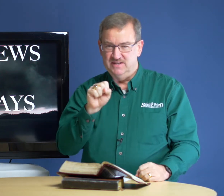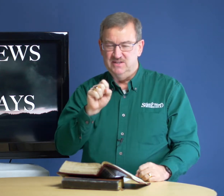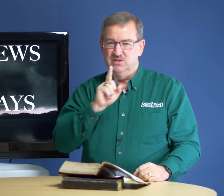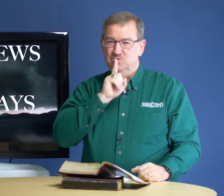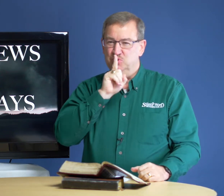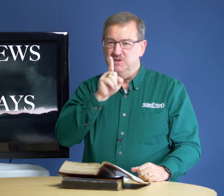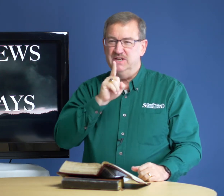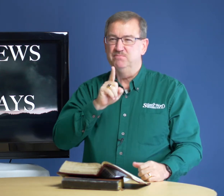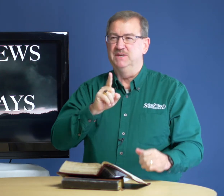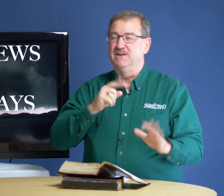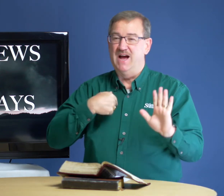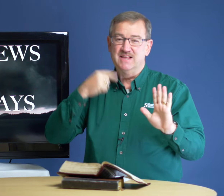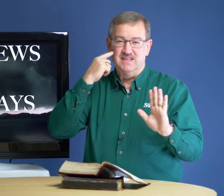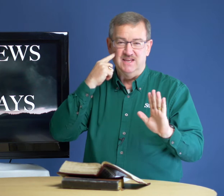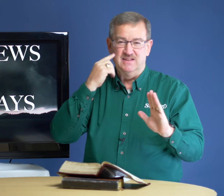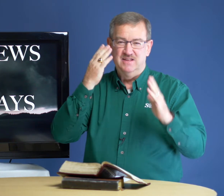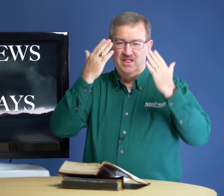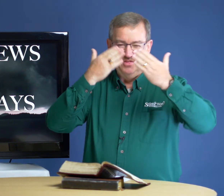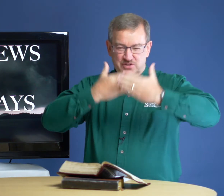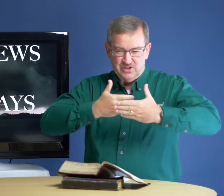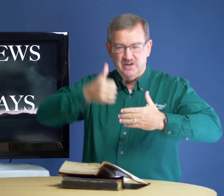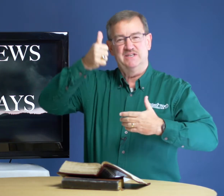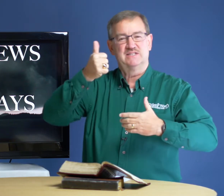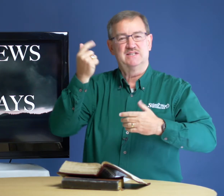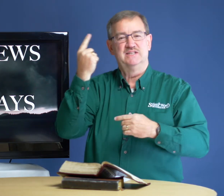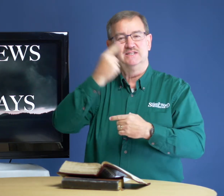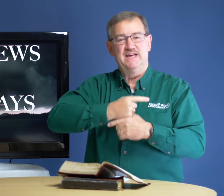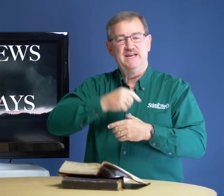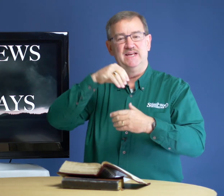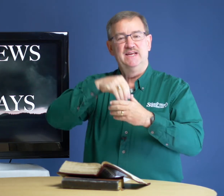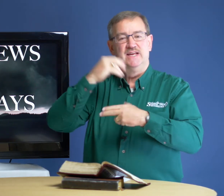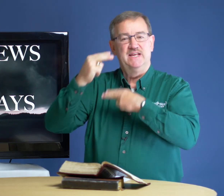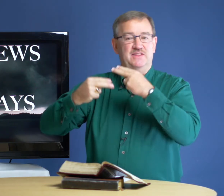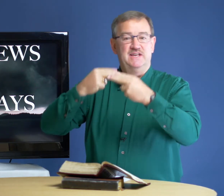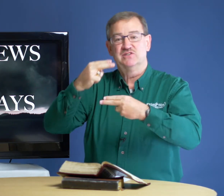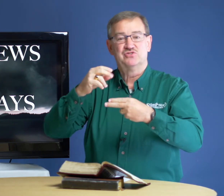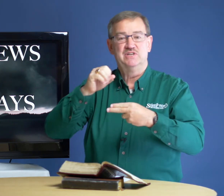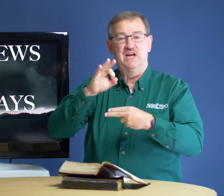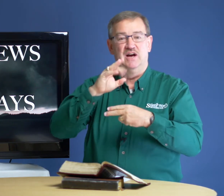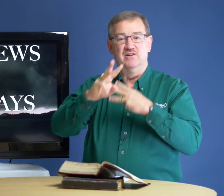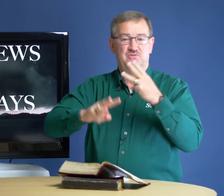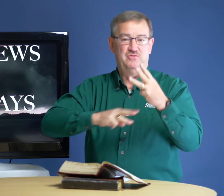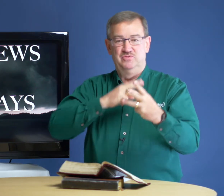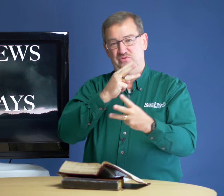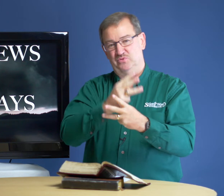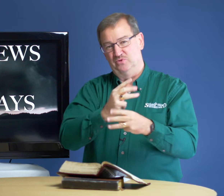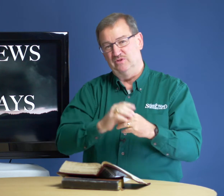would have been, I think, the darkest day in the history of the world.